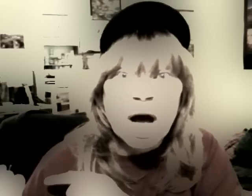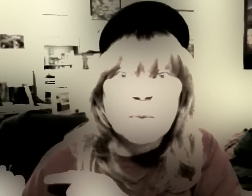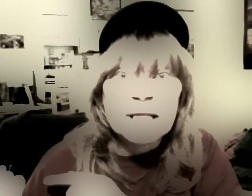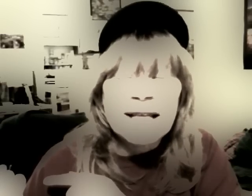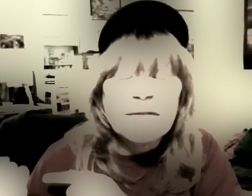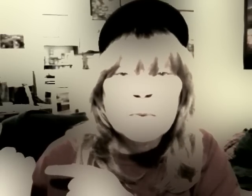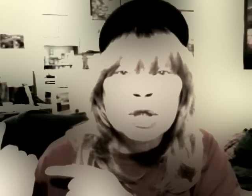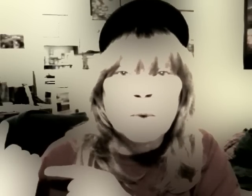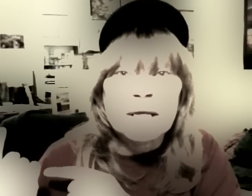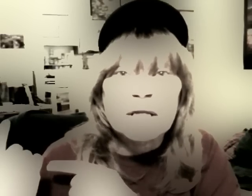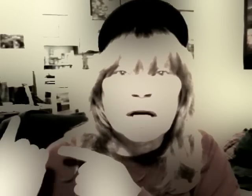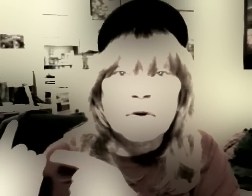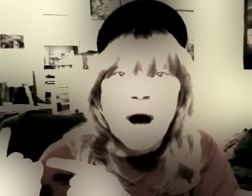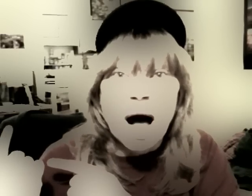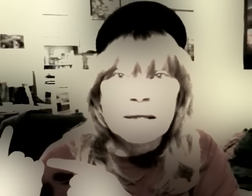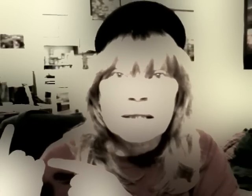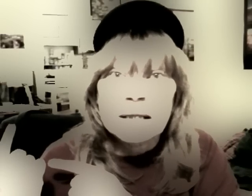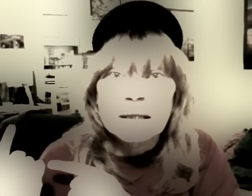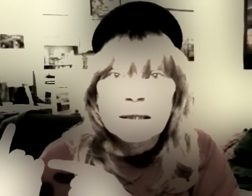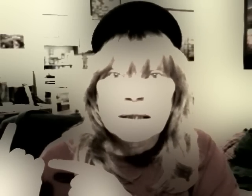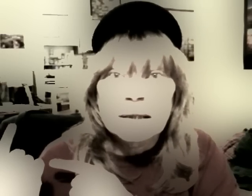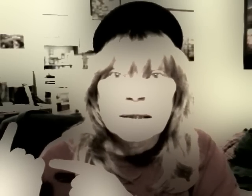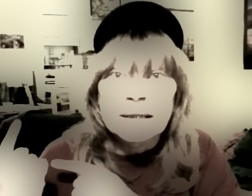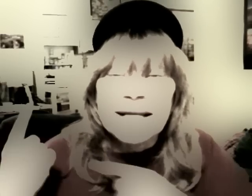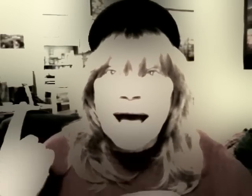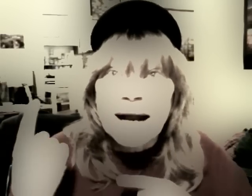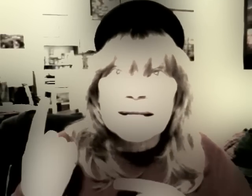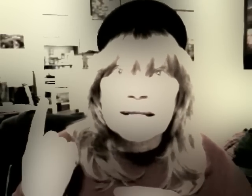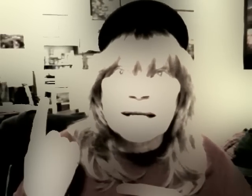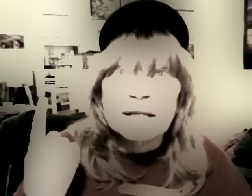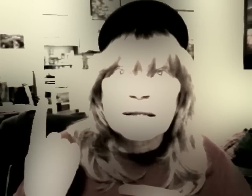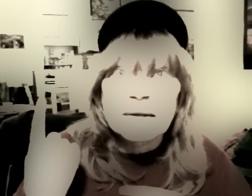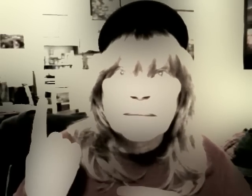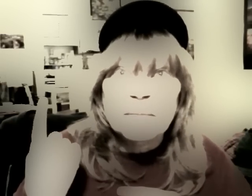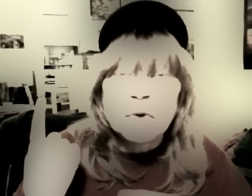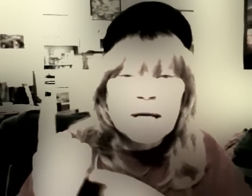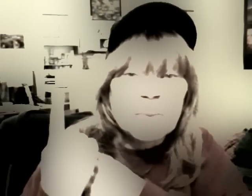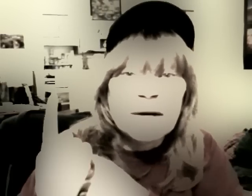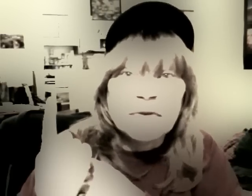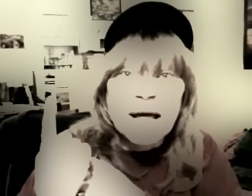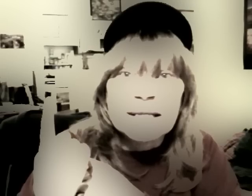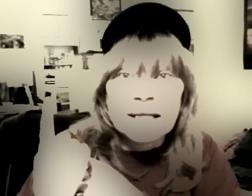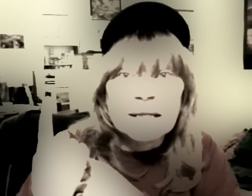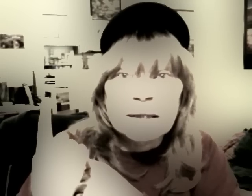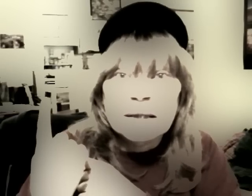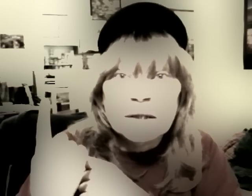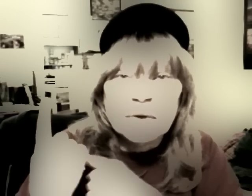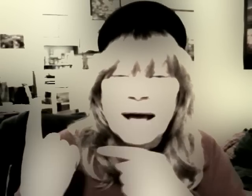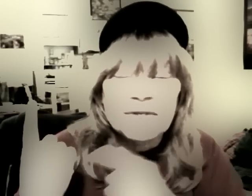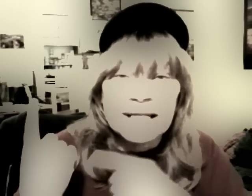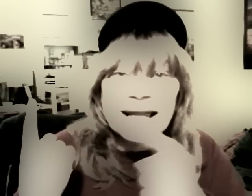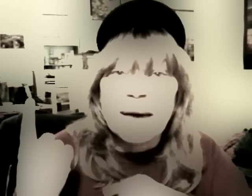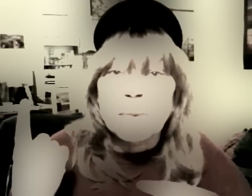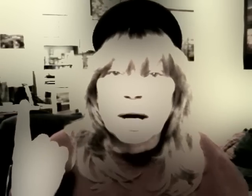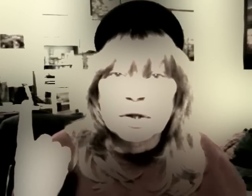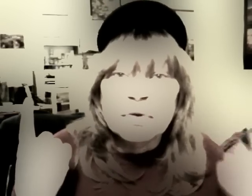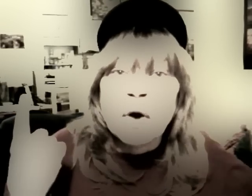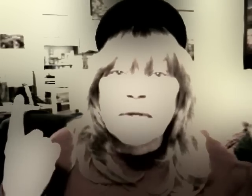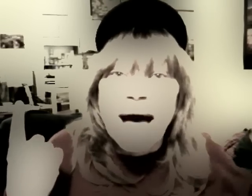1 7, which was the cross. Dad, I sinned. Christ paid for that sin. You don't have to say that part. You know that.